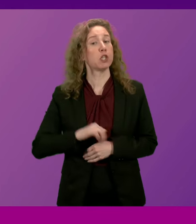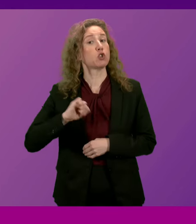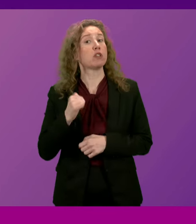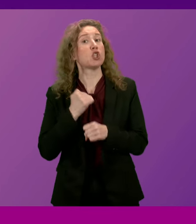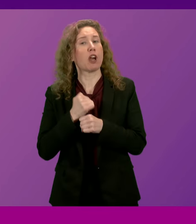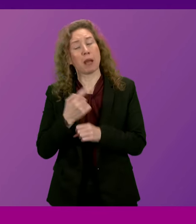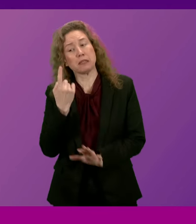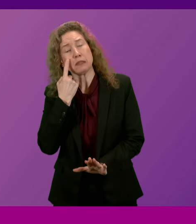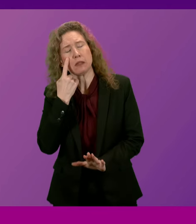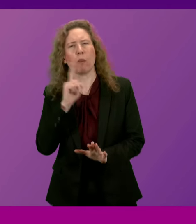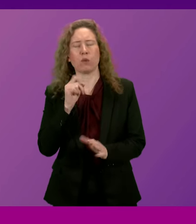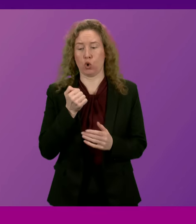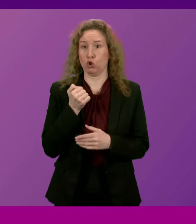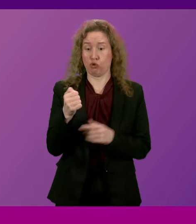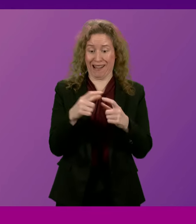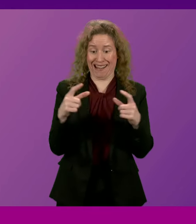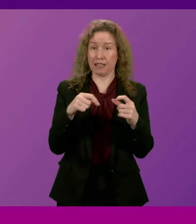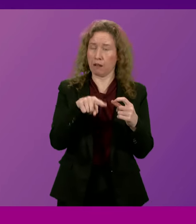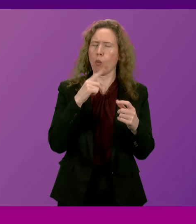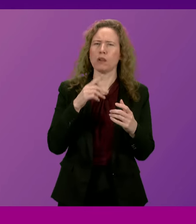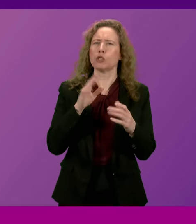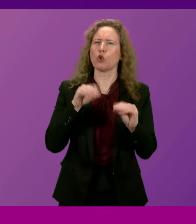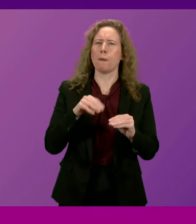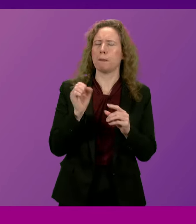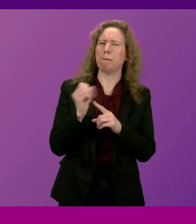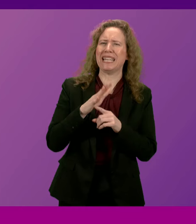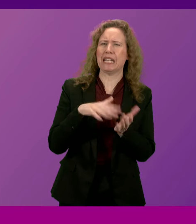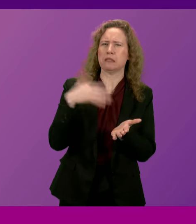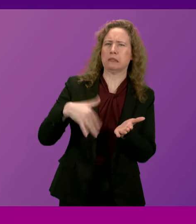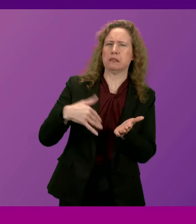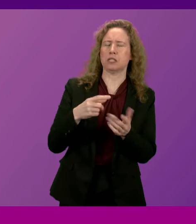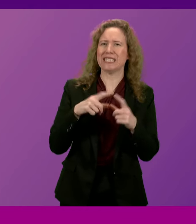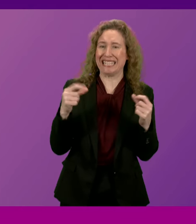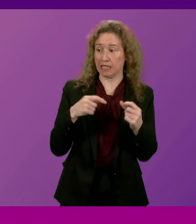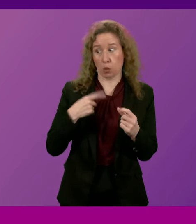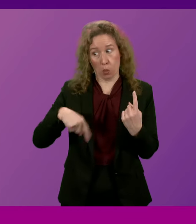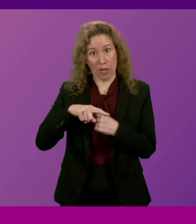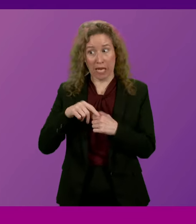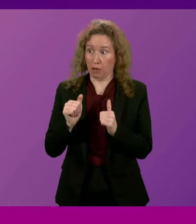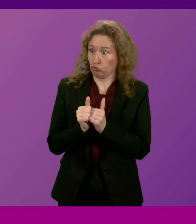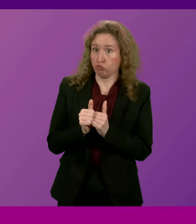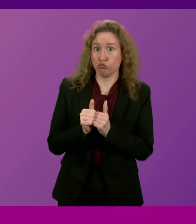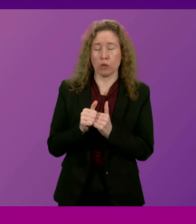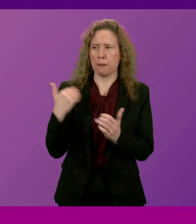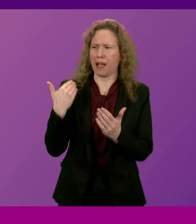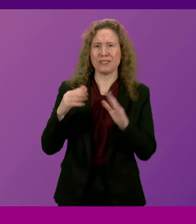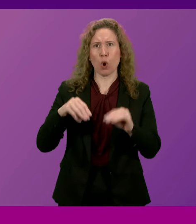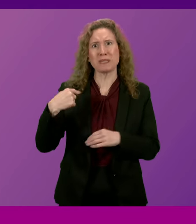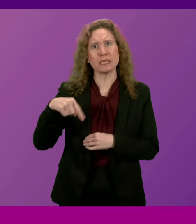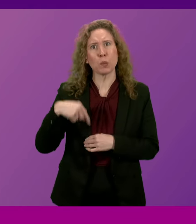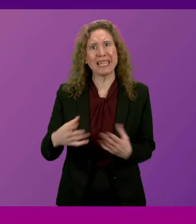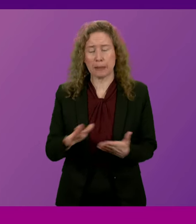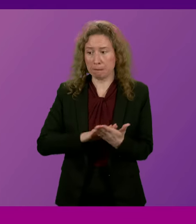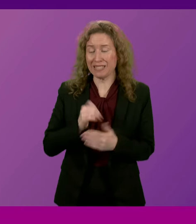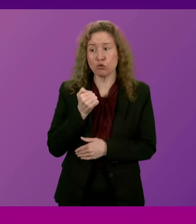abolish peak rail fares, which was championed by the Scottish Greens in government, ends this week, hiking up the